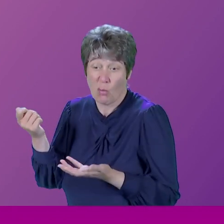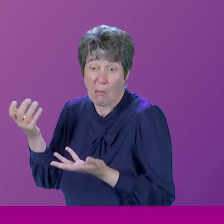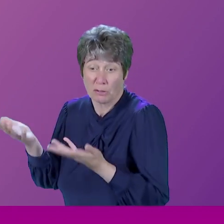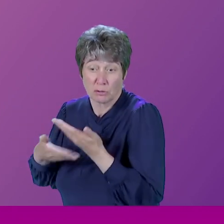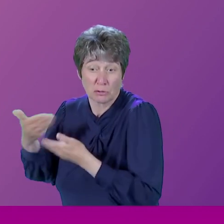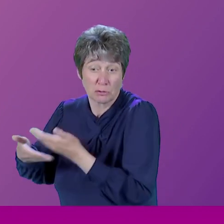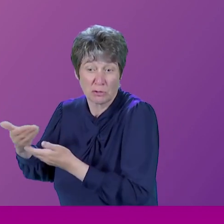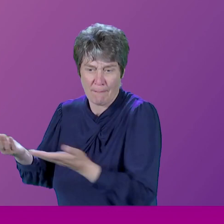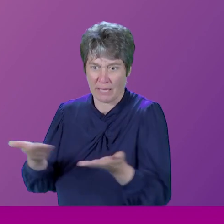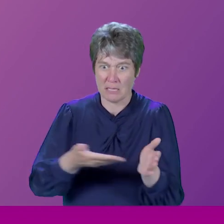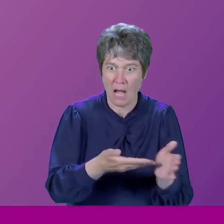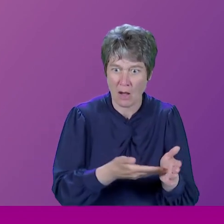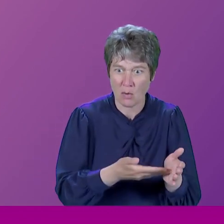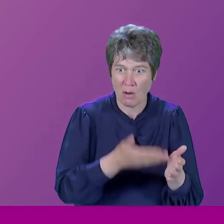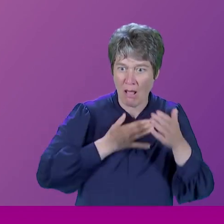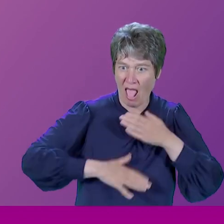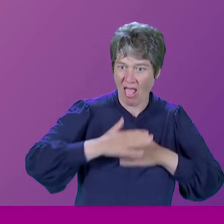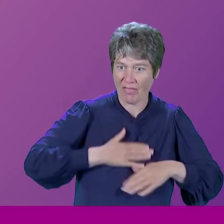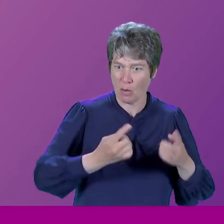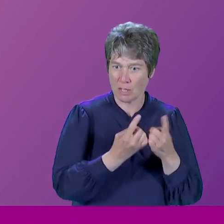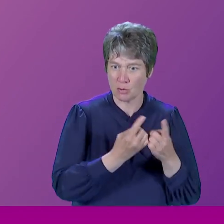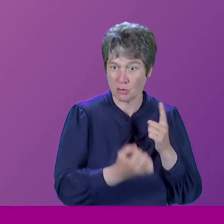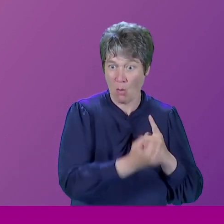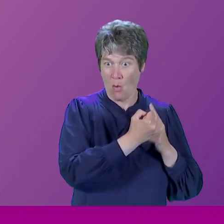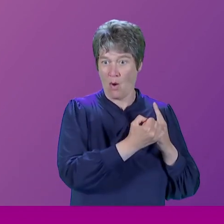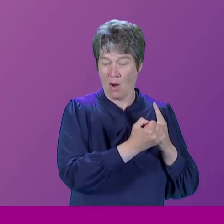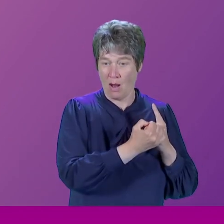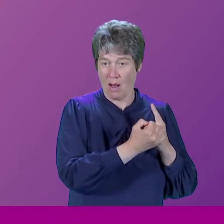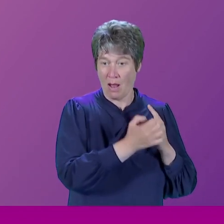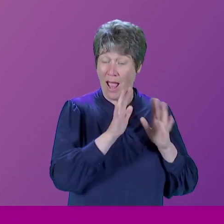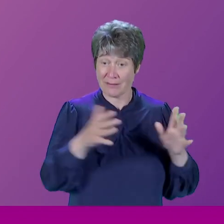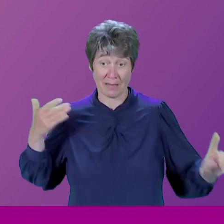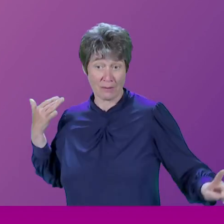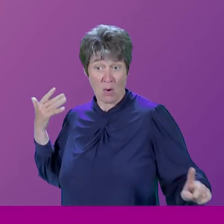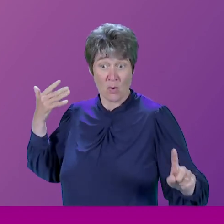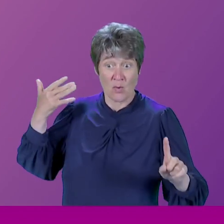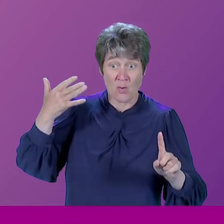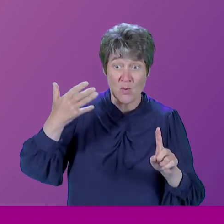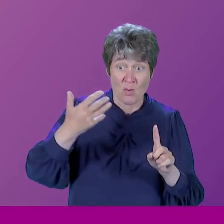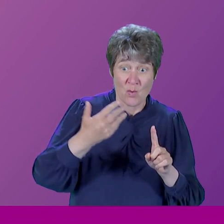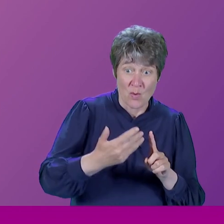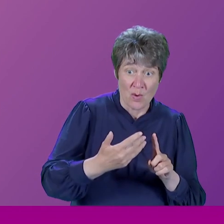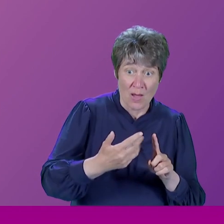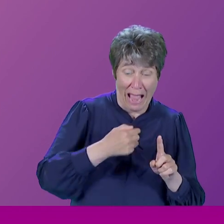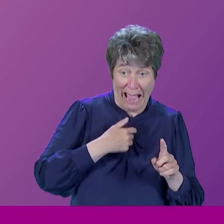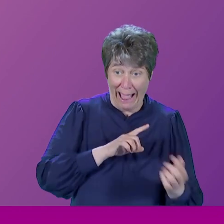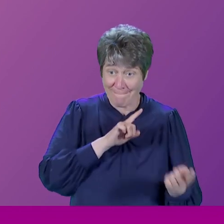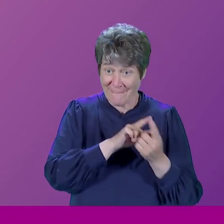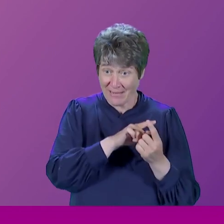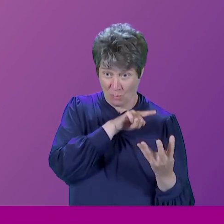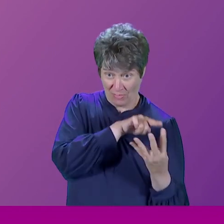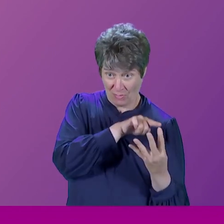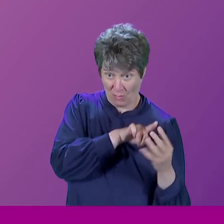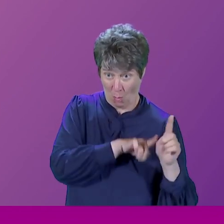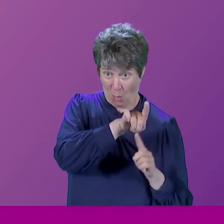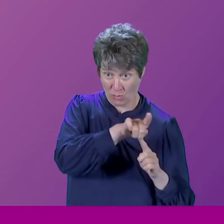And I have, from time to time, met up with the eldest girl since. She was 12 at the time, so she should now be about 30 or